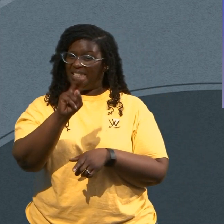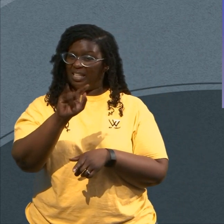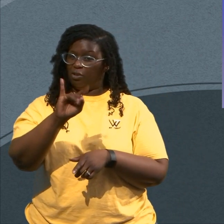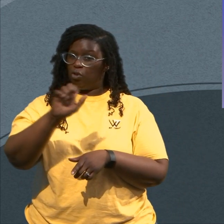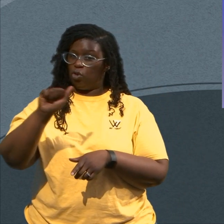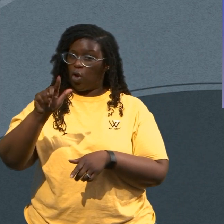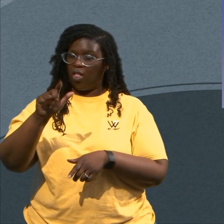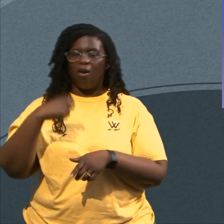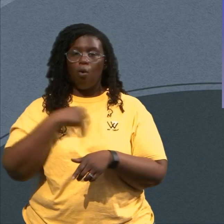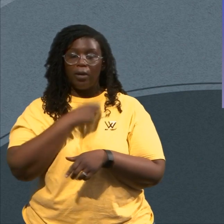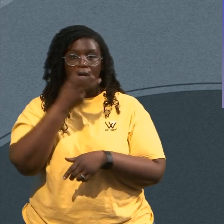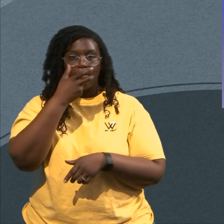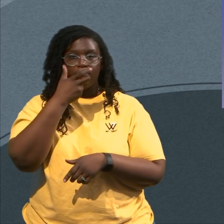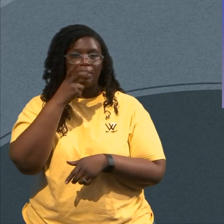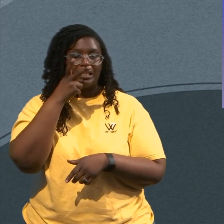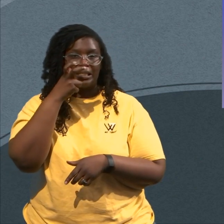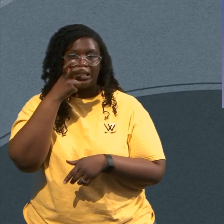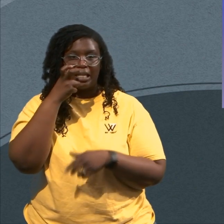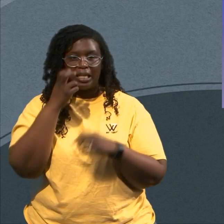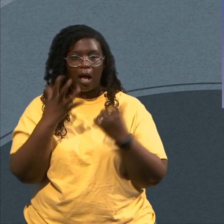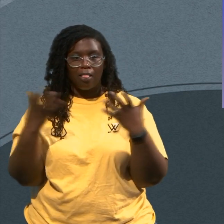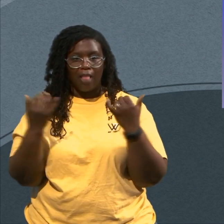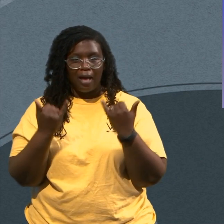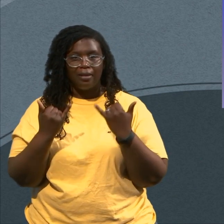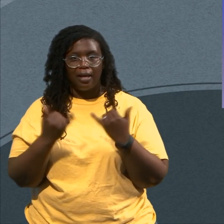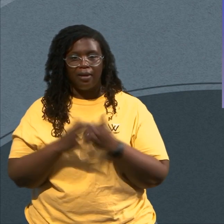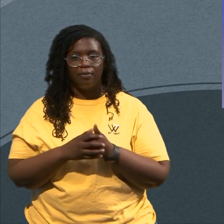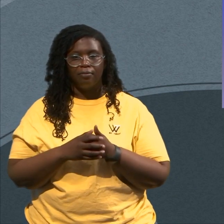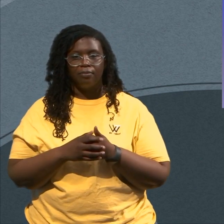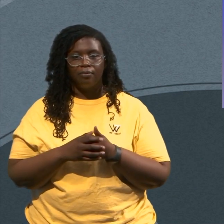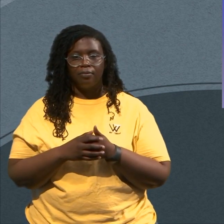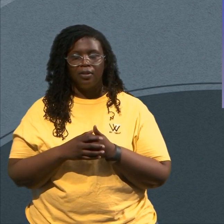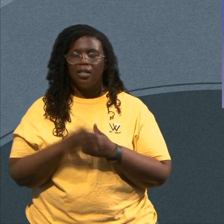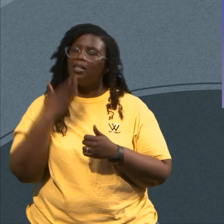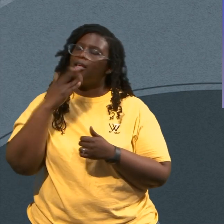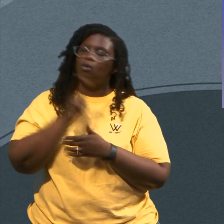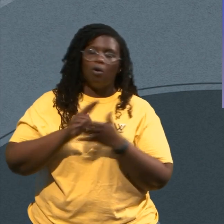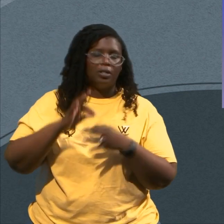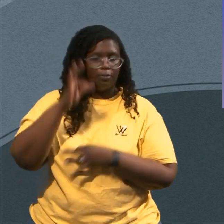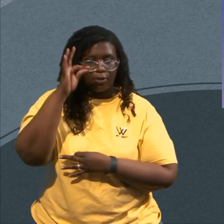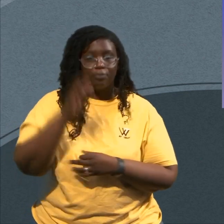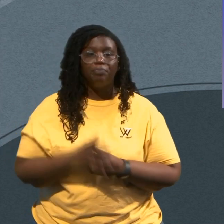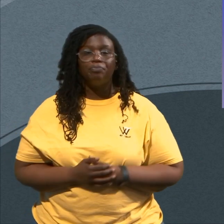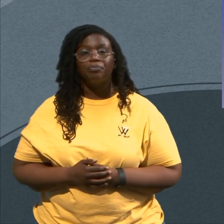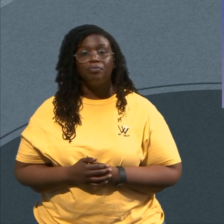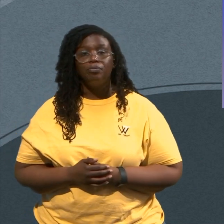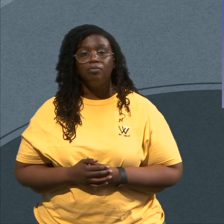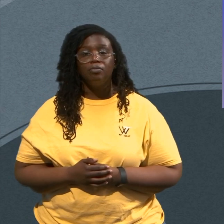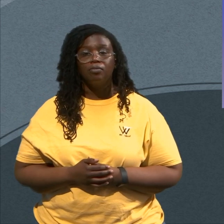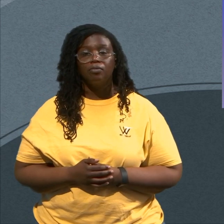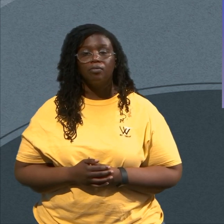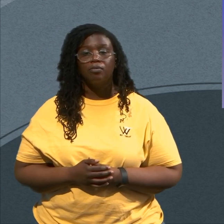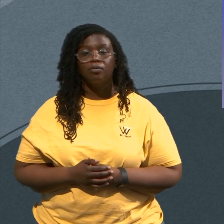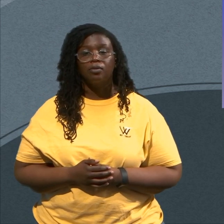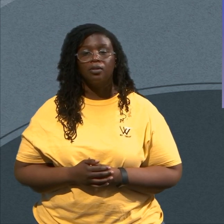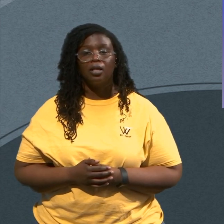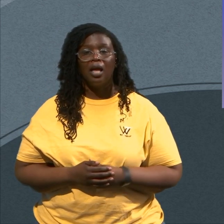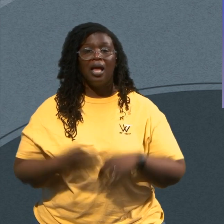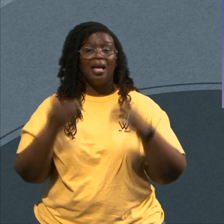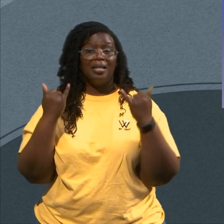We've Never Really We don't Even Look At Things This Is So Good Thank You Holy Ghost We Don't Even Look At Things From The Perspective Of Essential